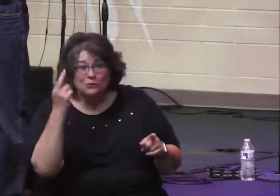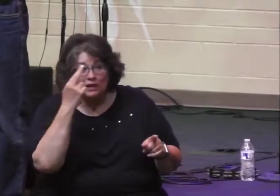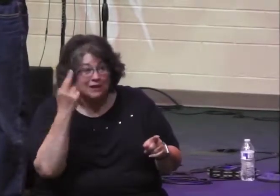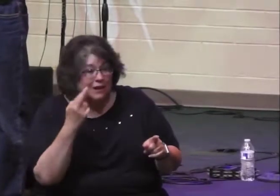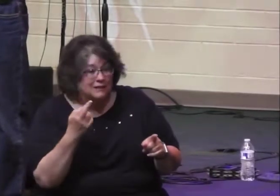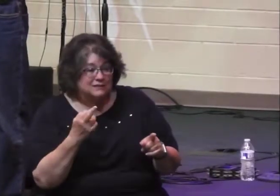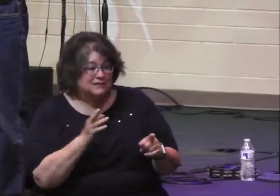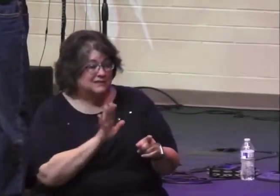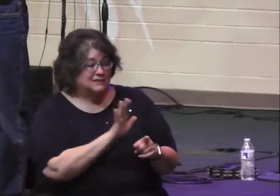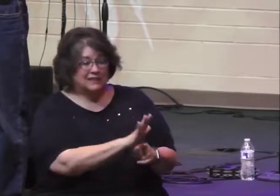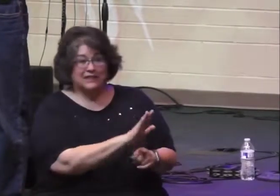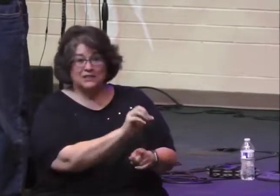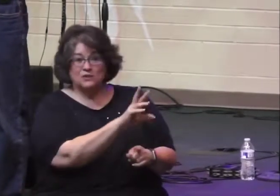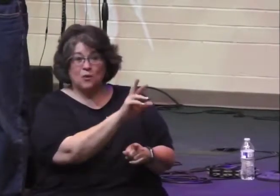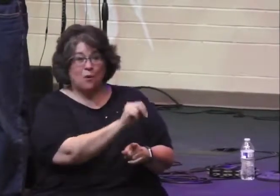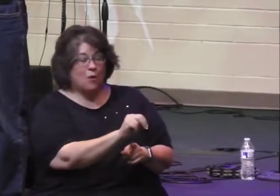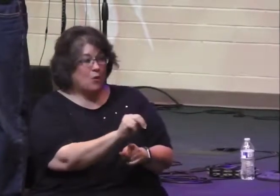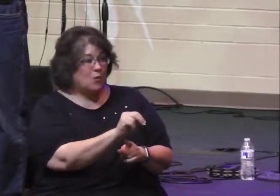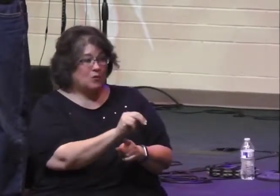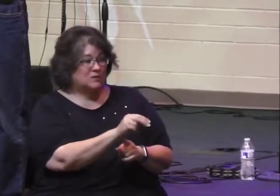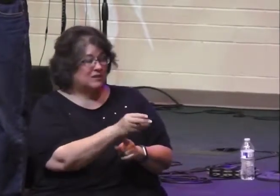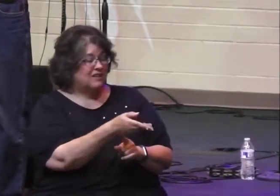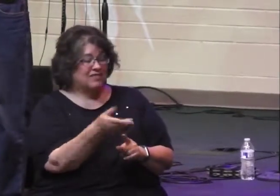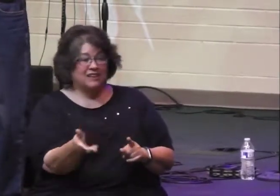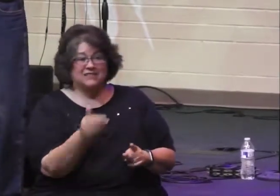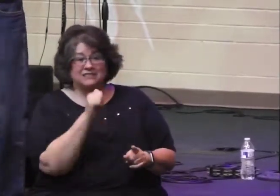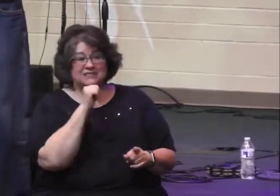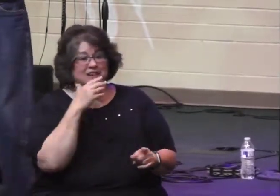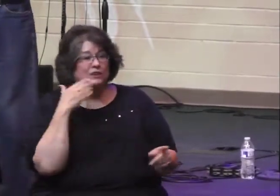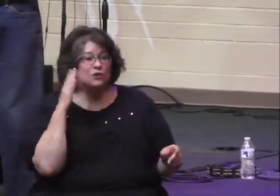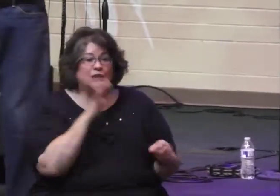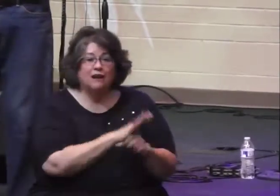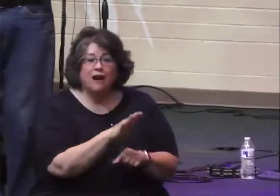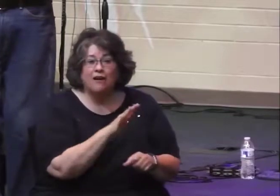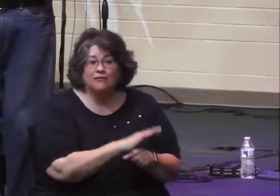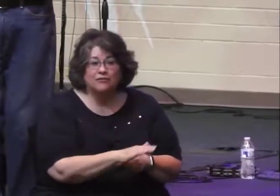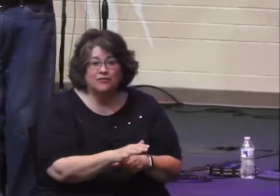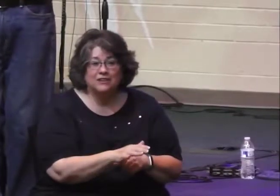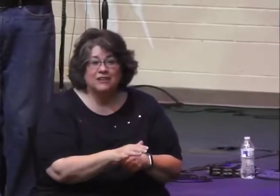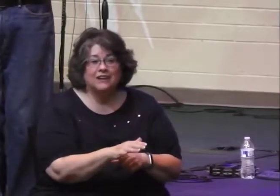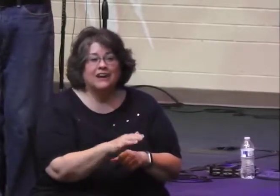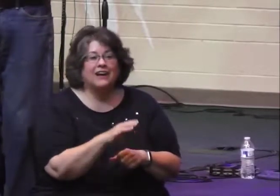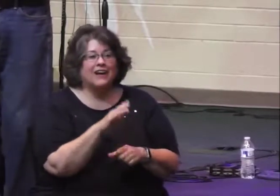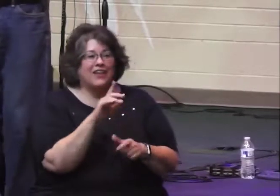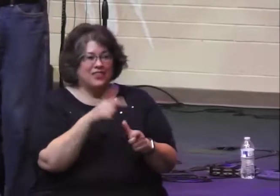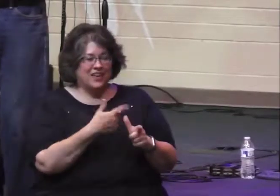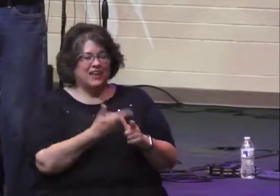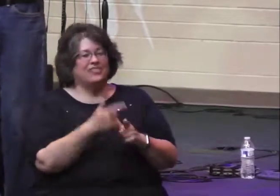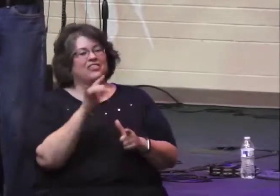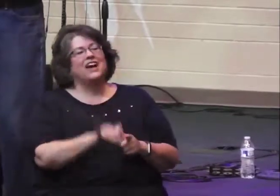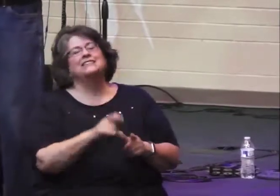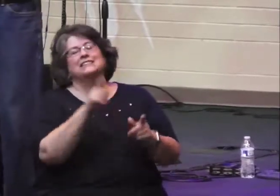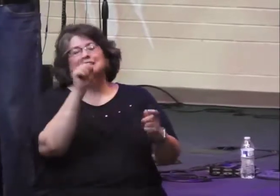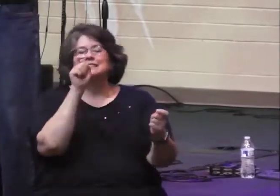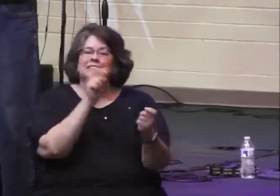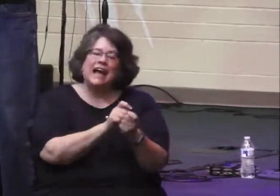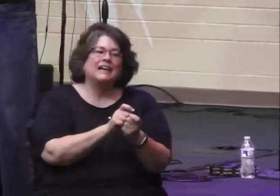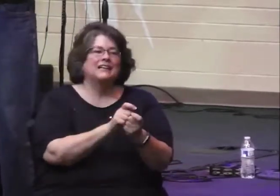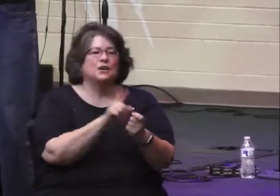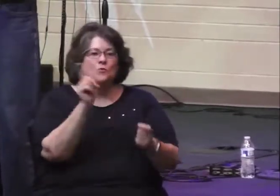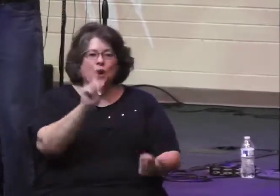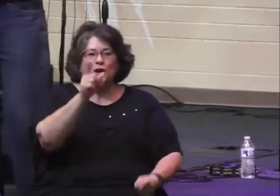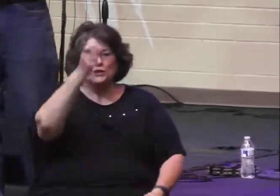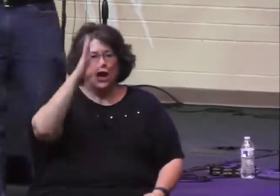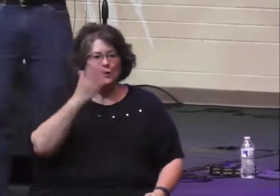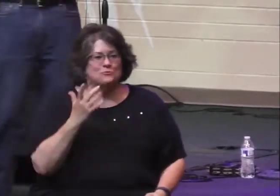to this place where he realizes his own resources may not be sufficient, then we are exactly